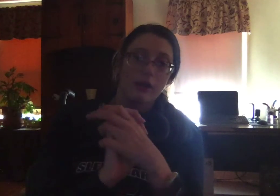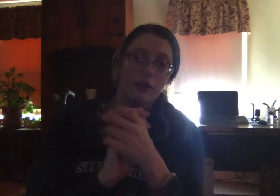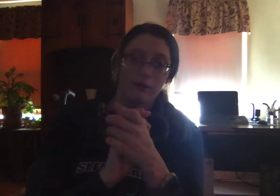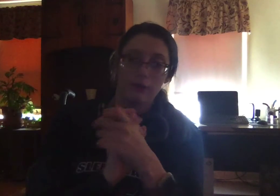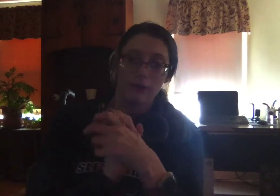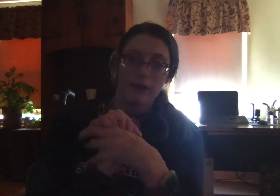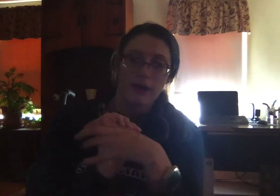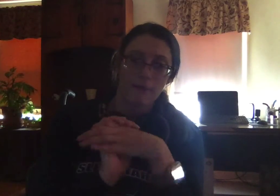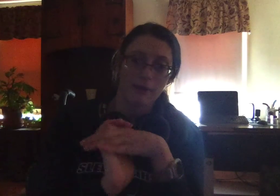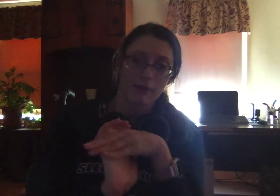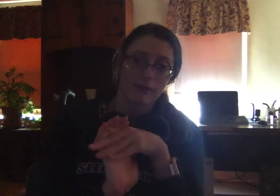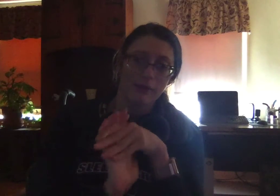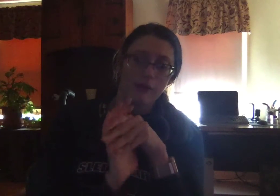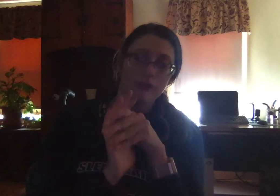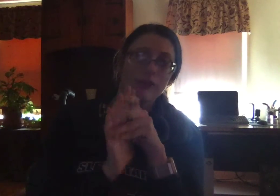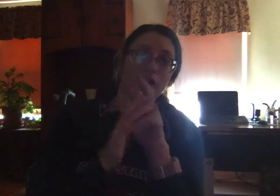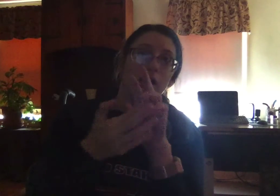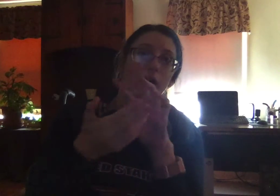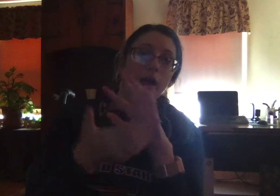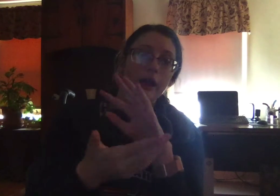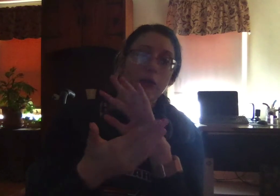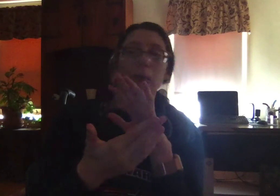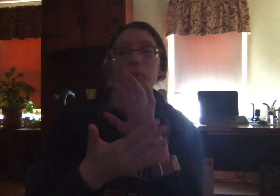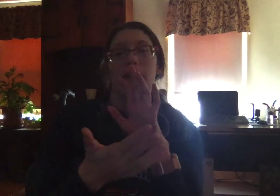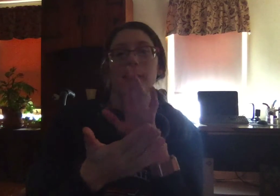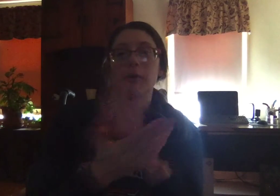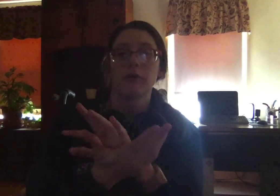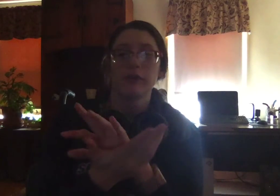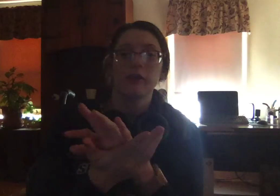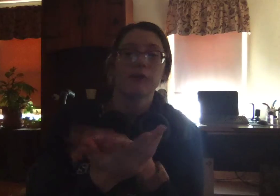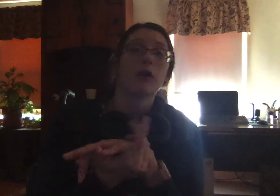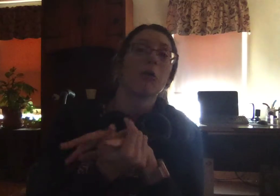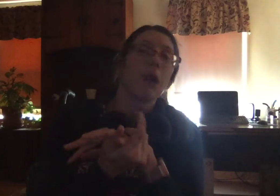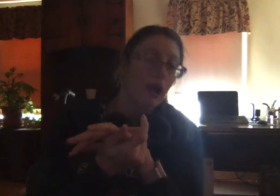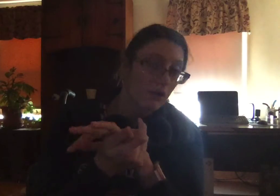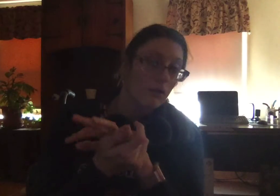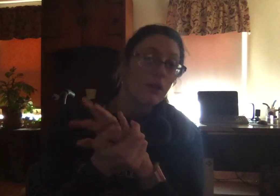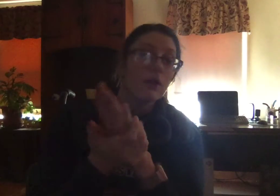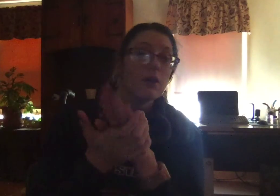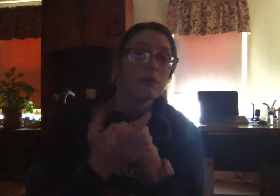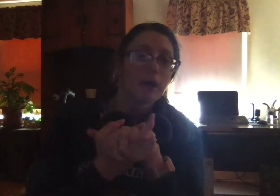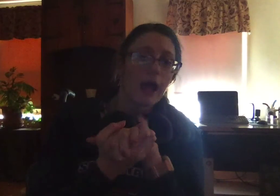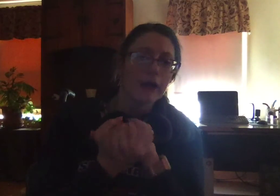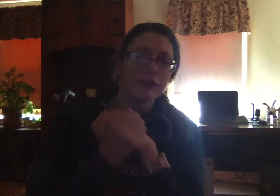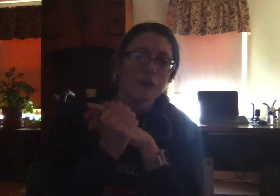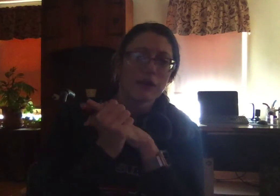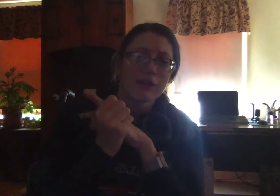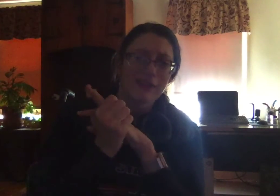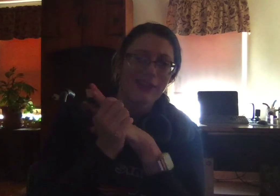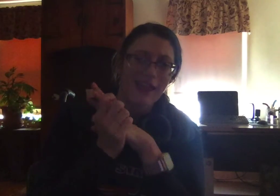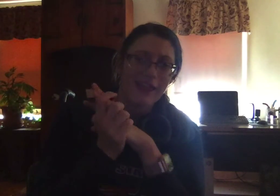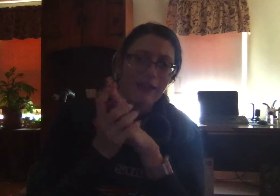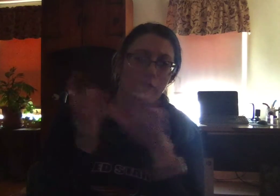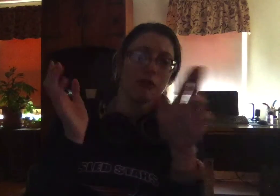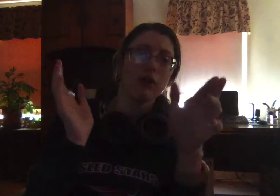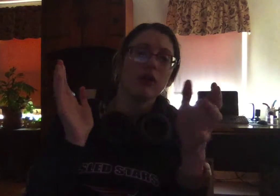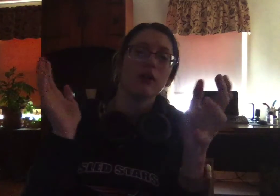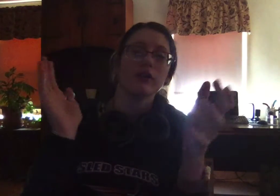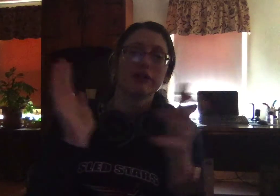know I figure it out myself it won't be posted for a while but I just want to say thank you so